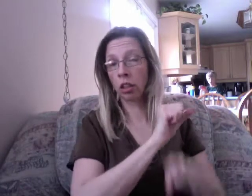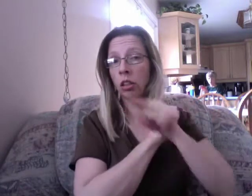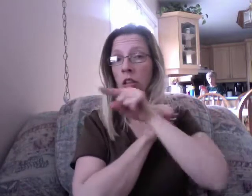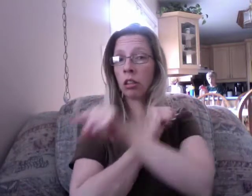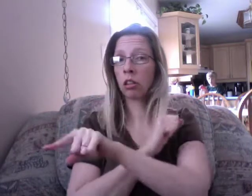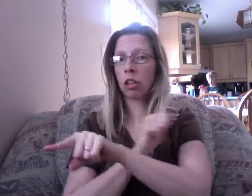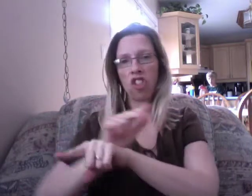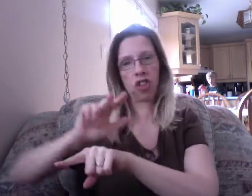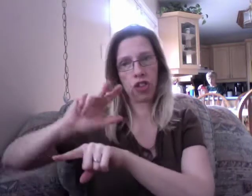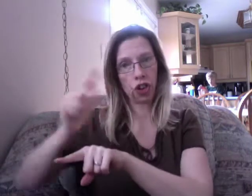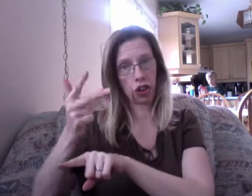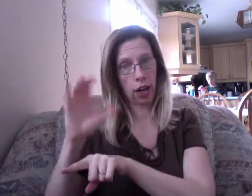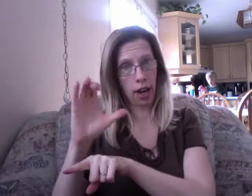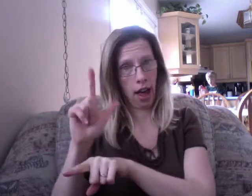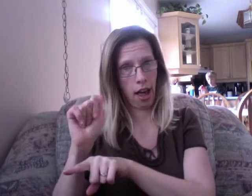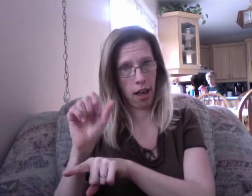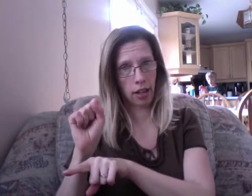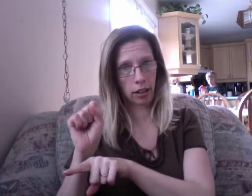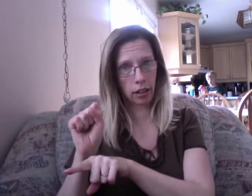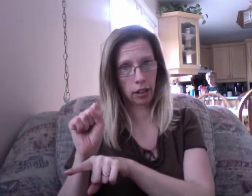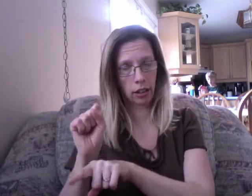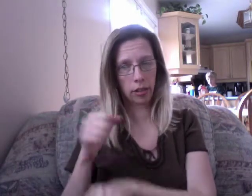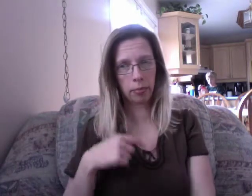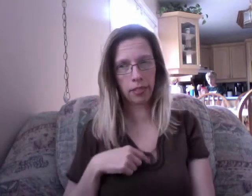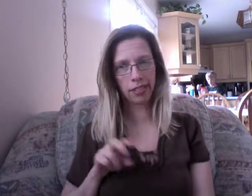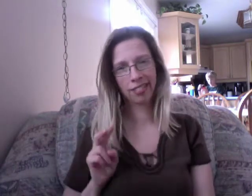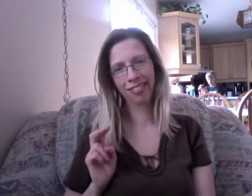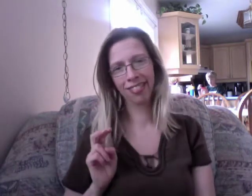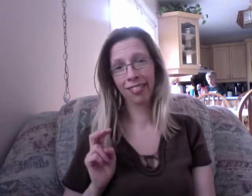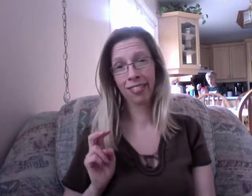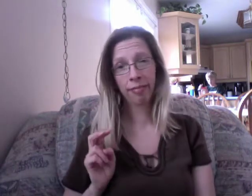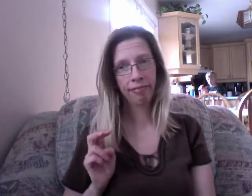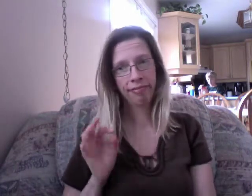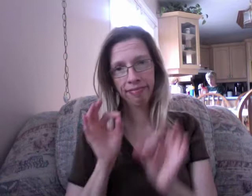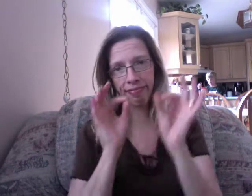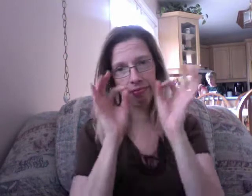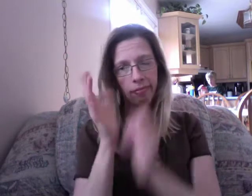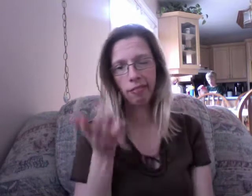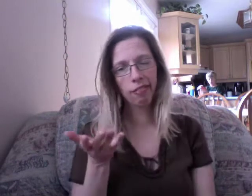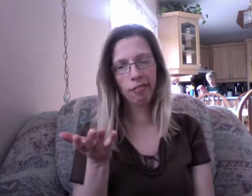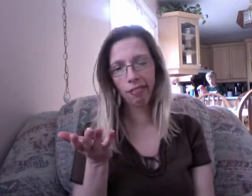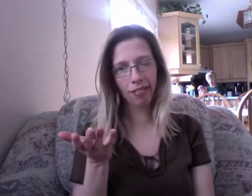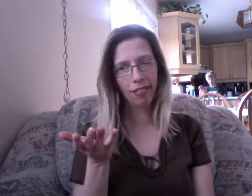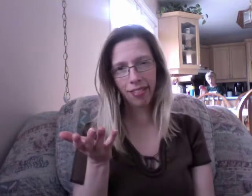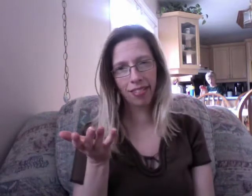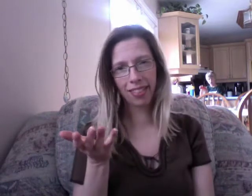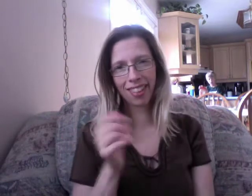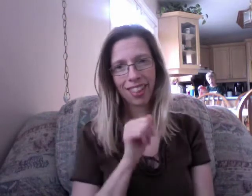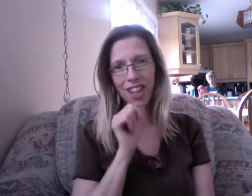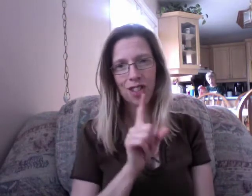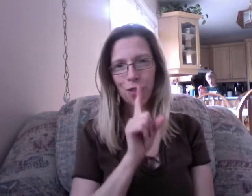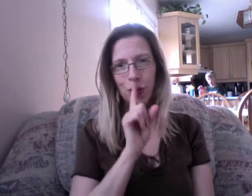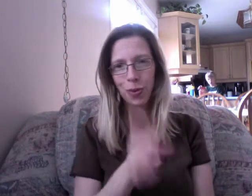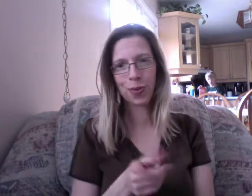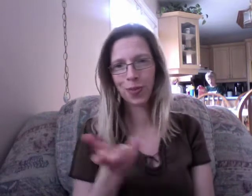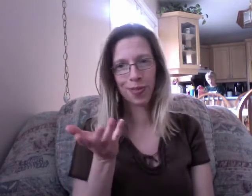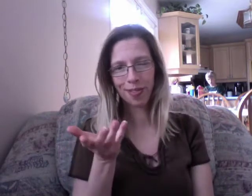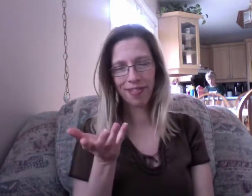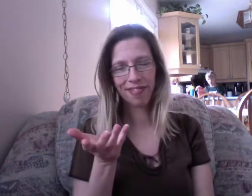That wasn't about his hair, Ben. Samson lost his strength because he didn't keep his promise to God. And the best part is that God gives us